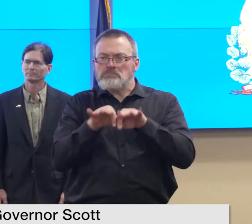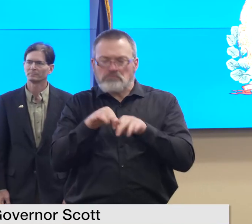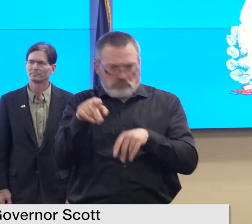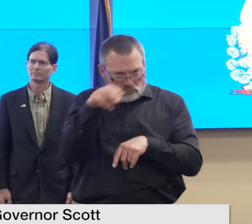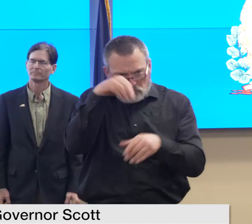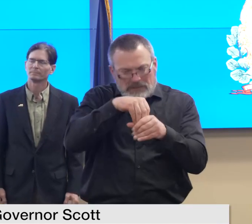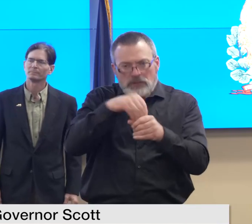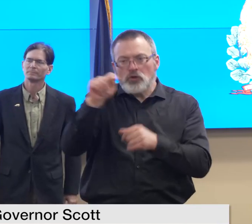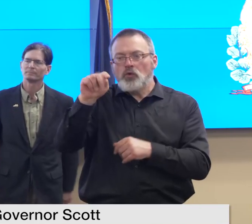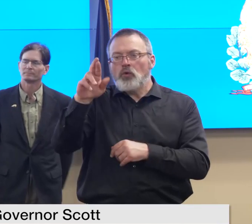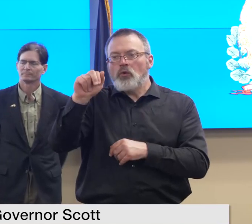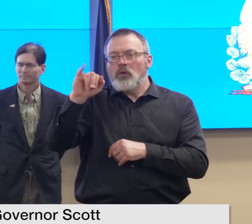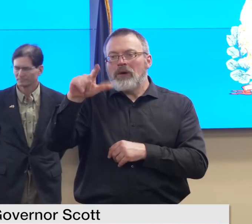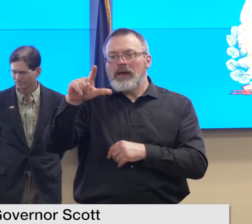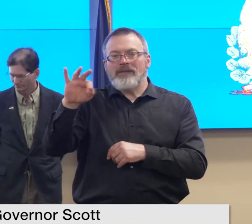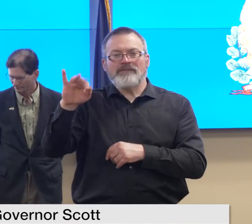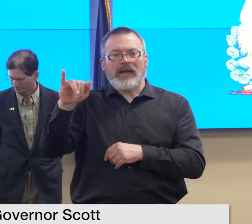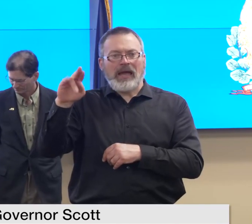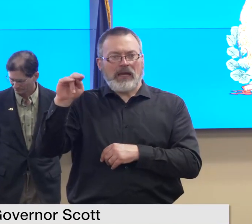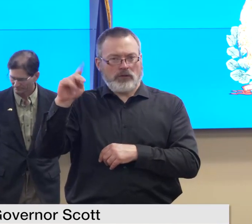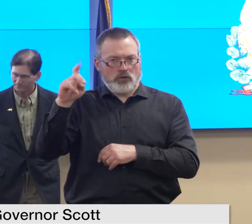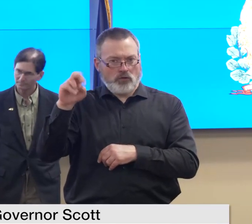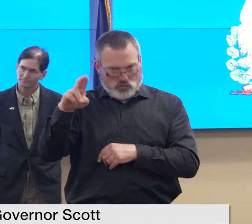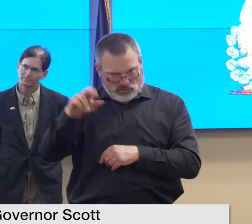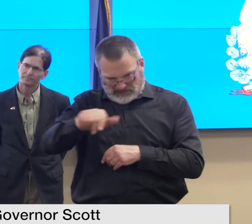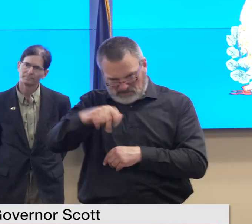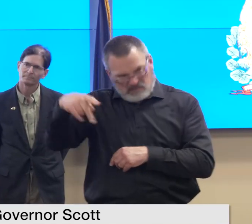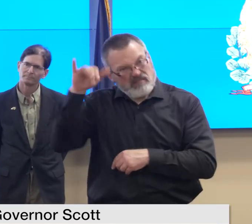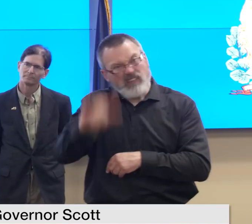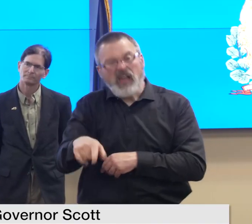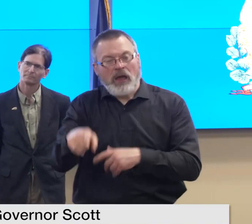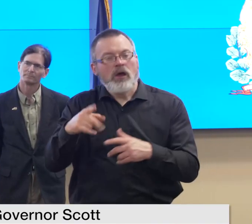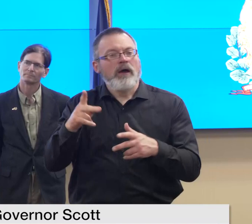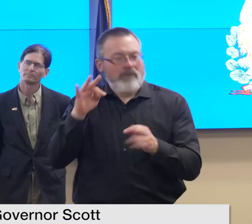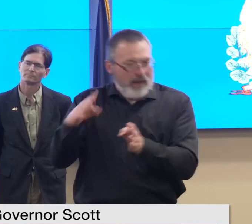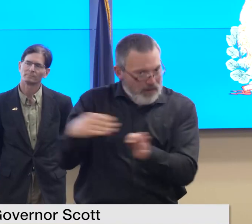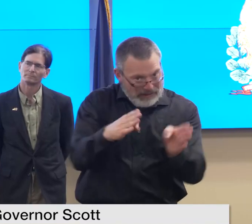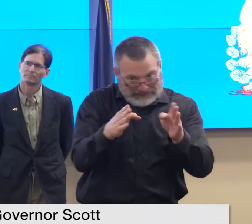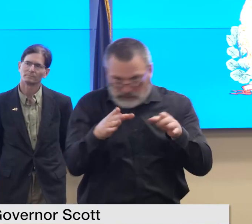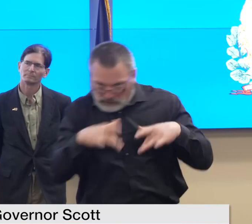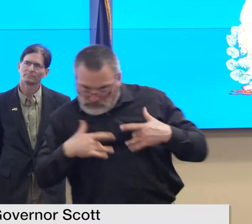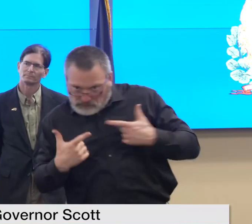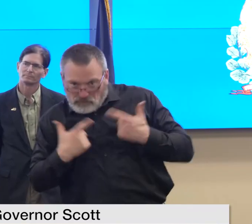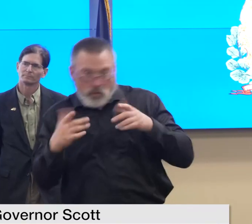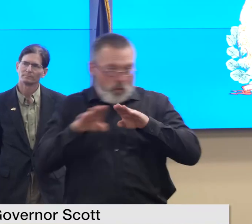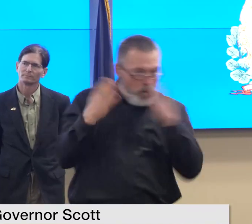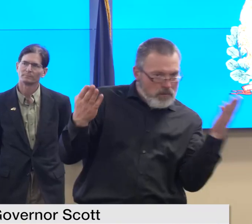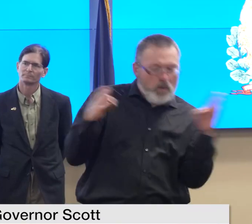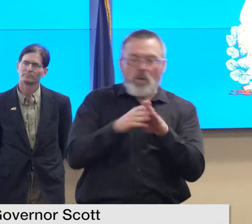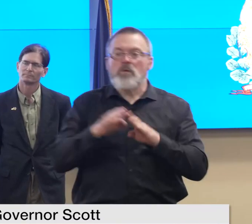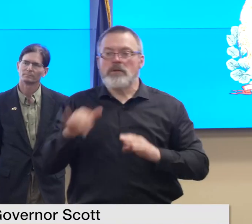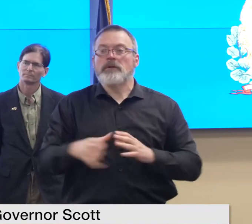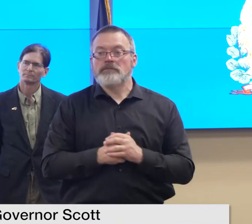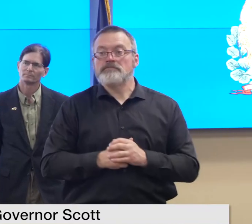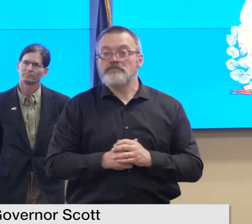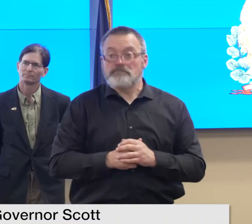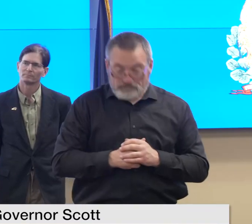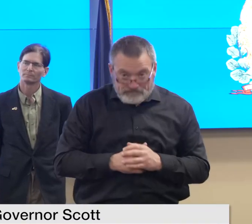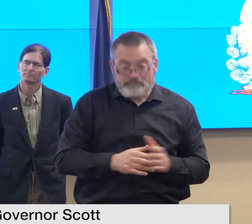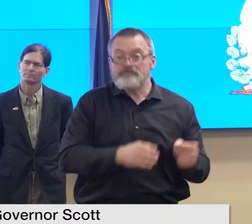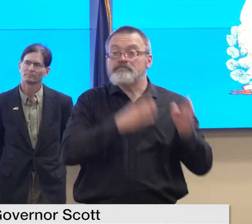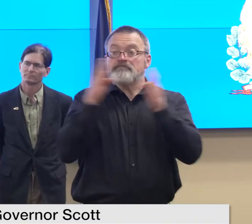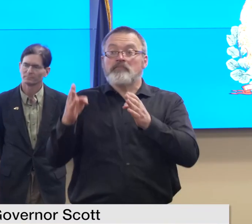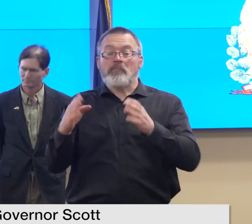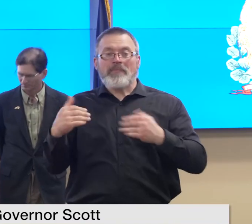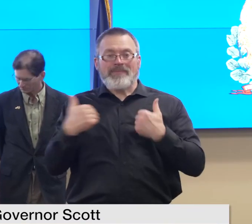closures in addition there are five boil water notices that are in effect these are limited